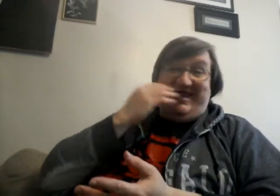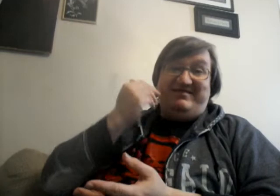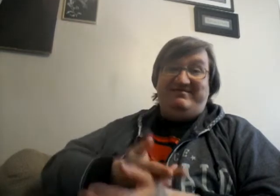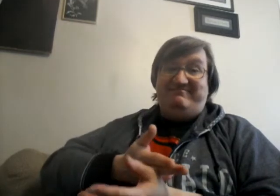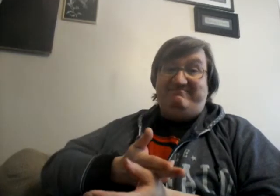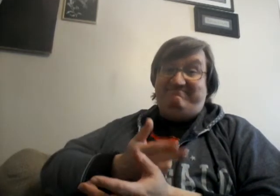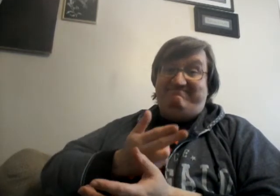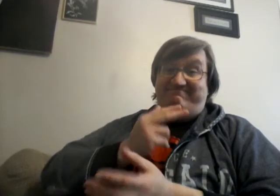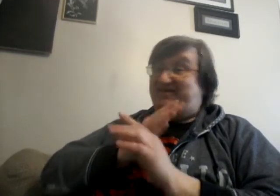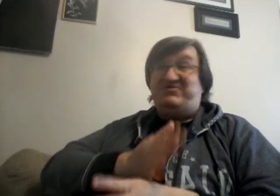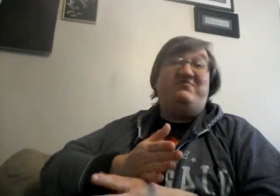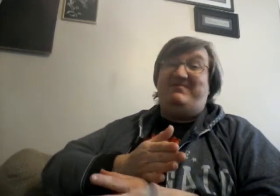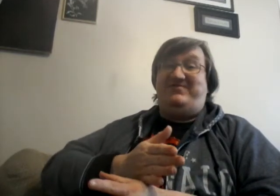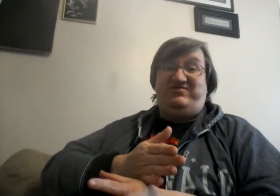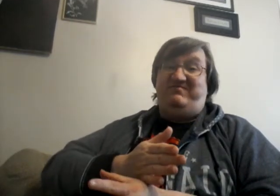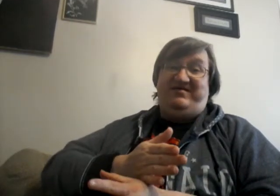that seems too obvious to me.